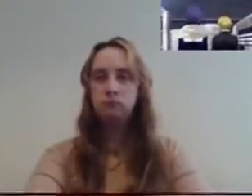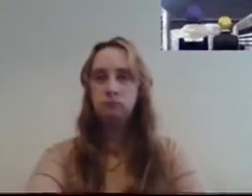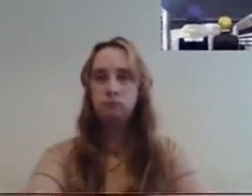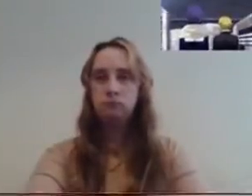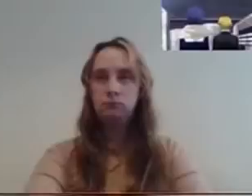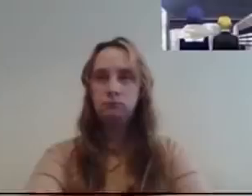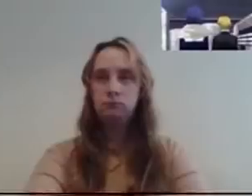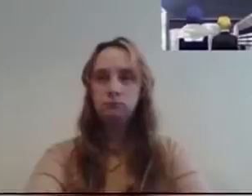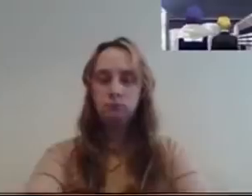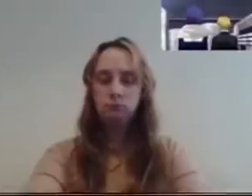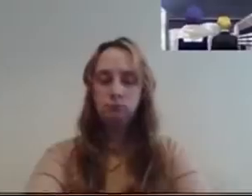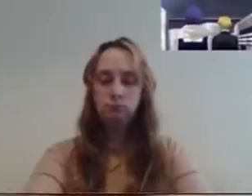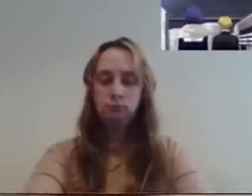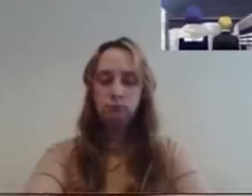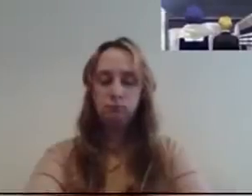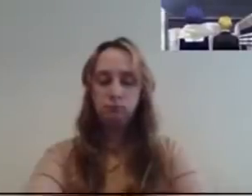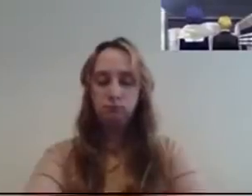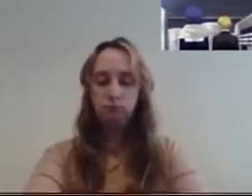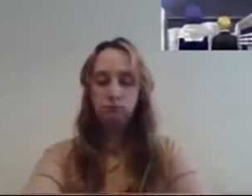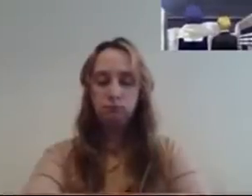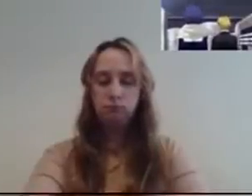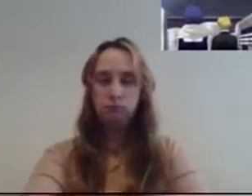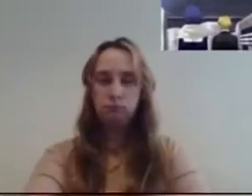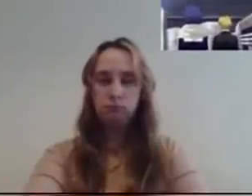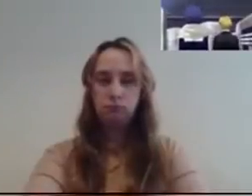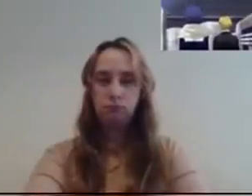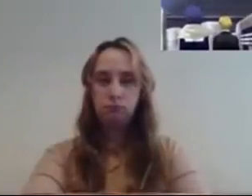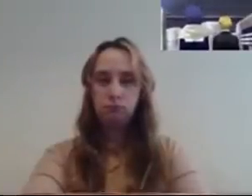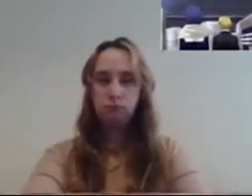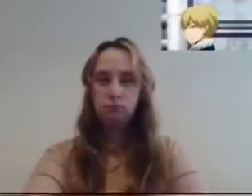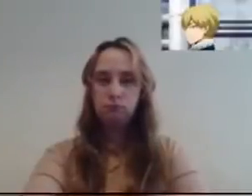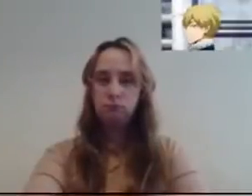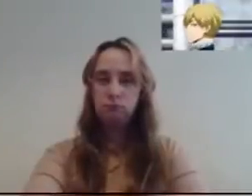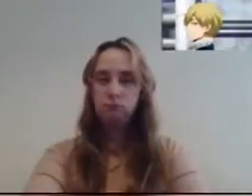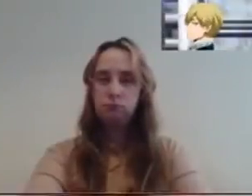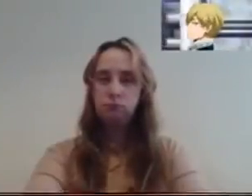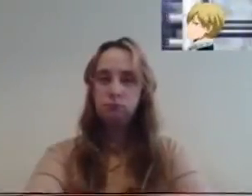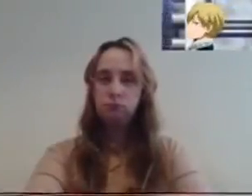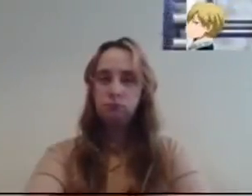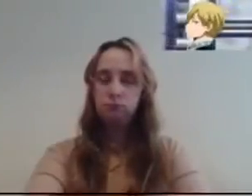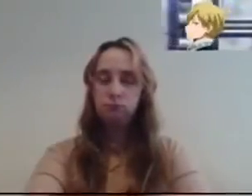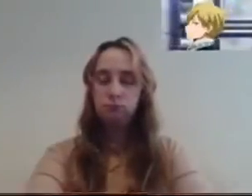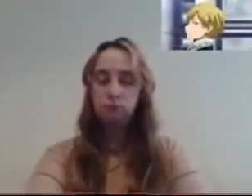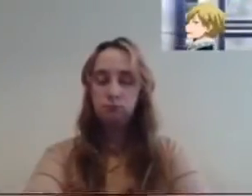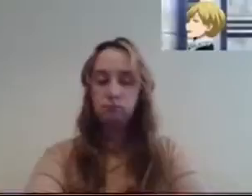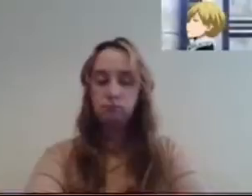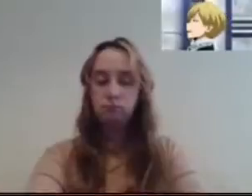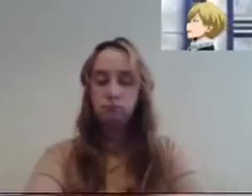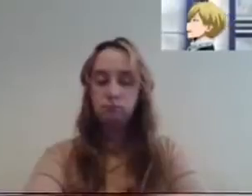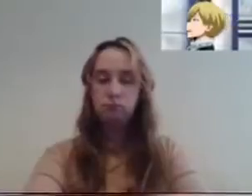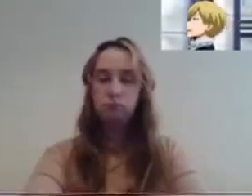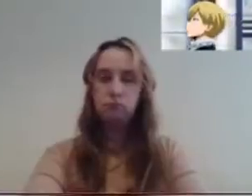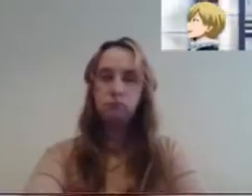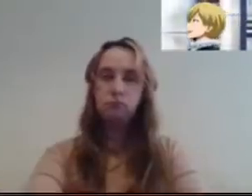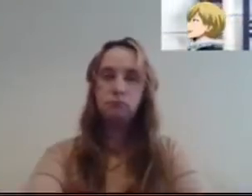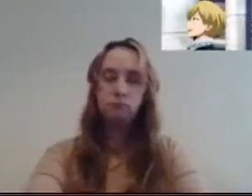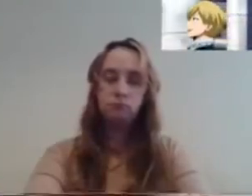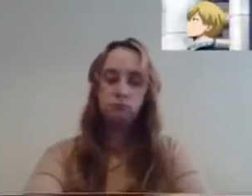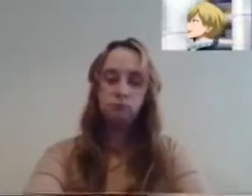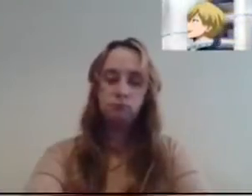you? I didn't know what would provoke him. So I insulted his classmate. Hmm. In order for us to become heroes one day, we